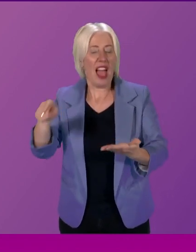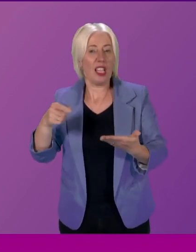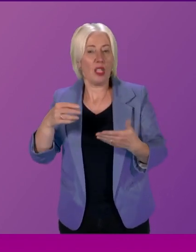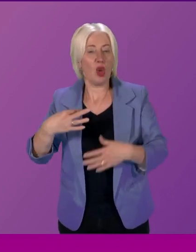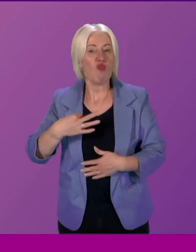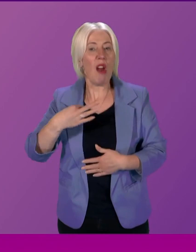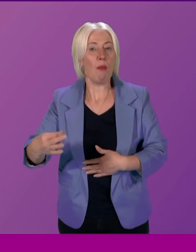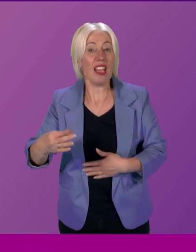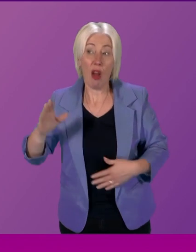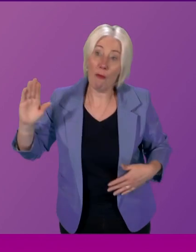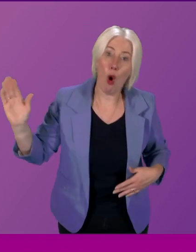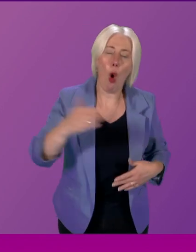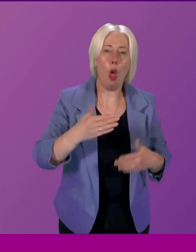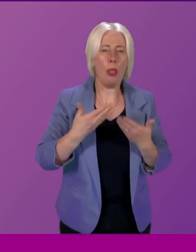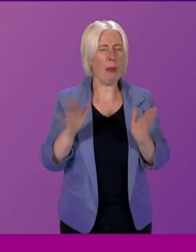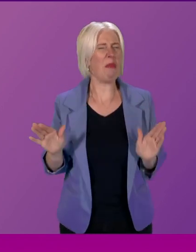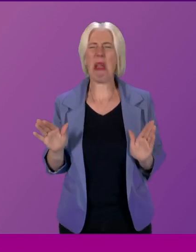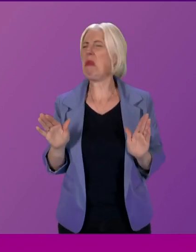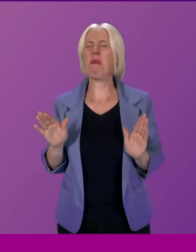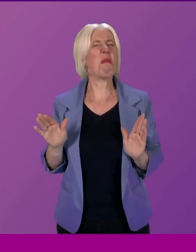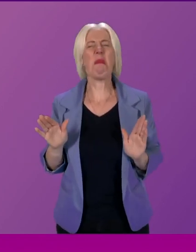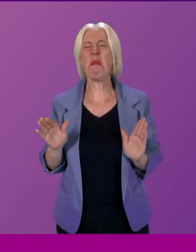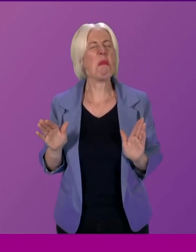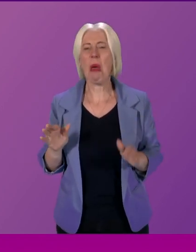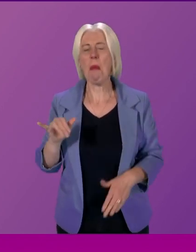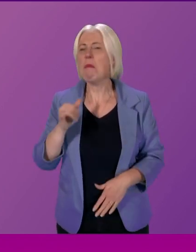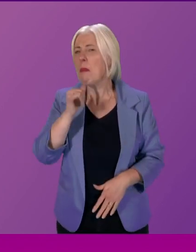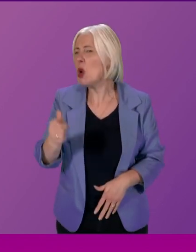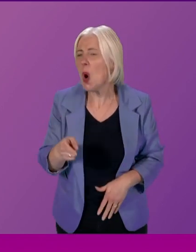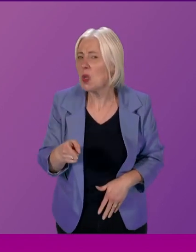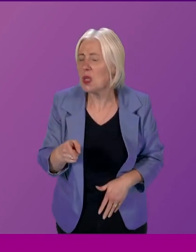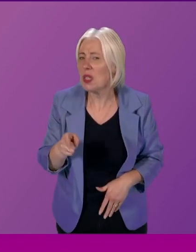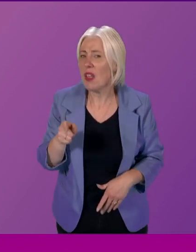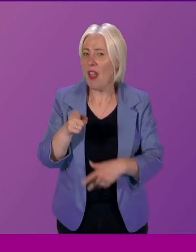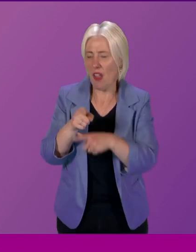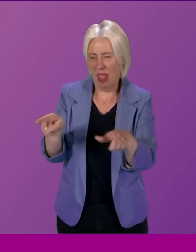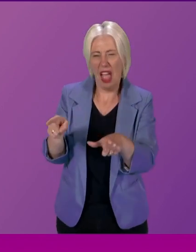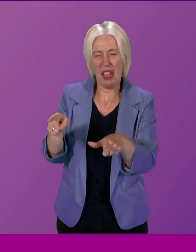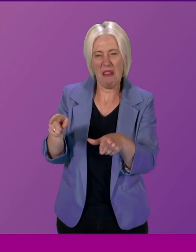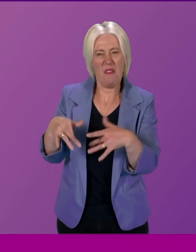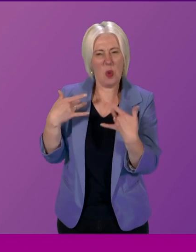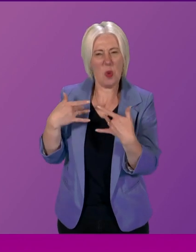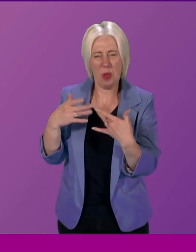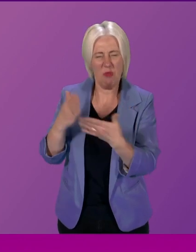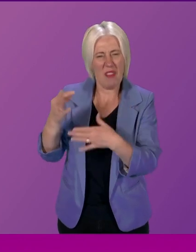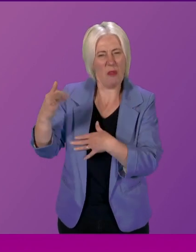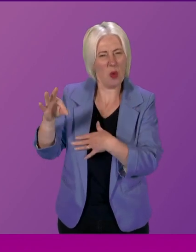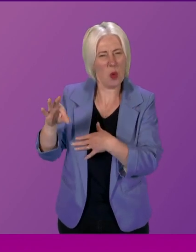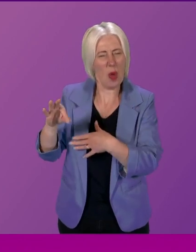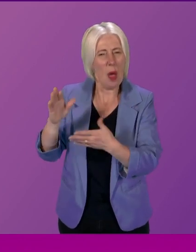And in many cases, the views of the few may not be the views of the wider public. Furthermore,